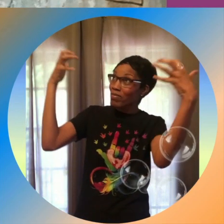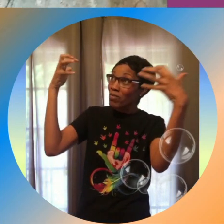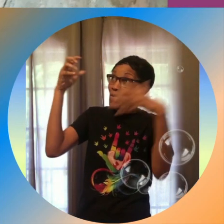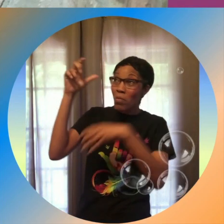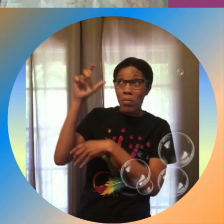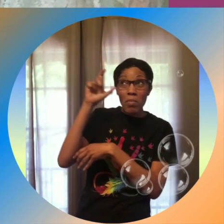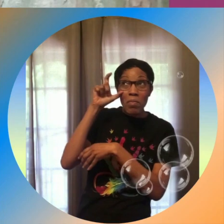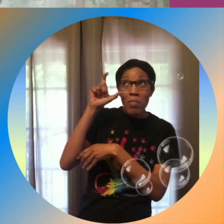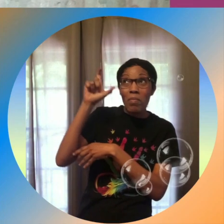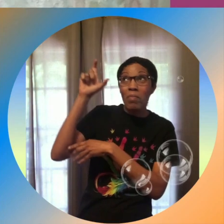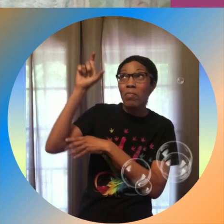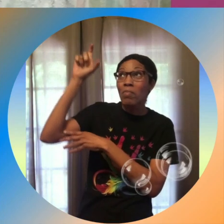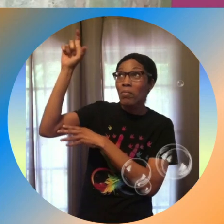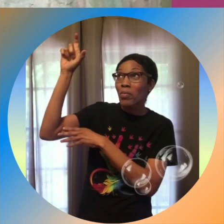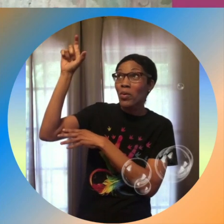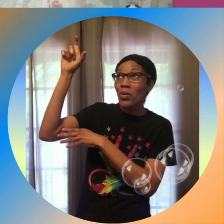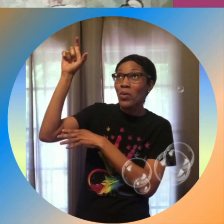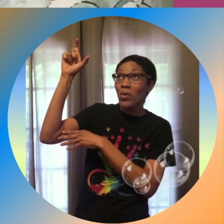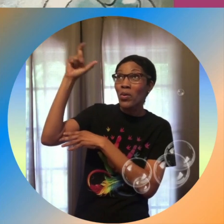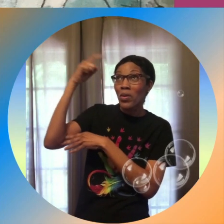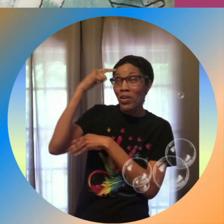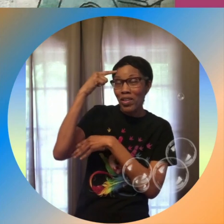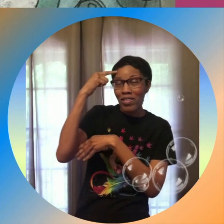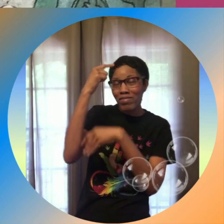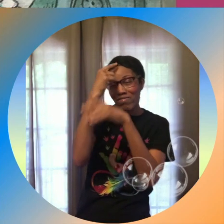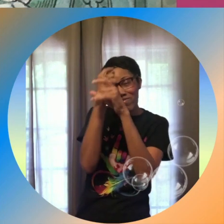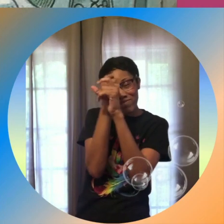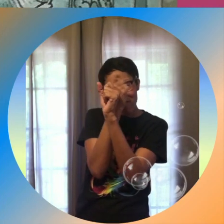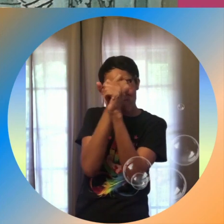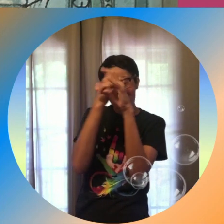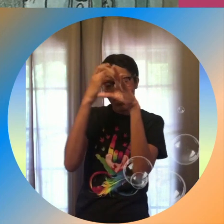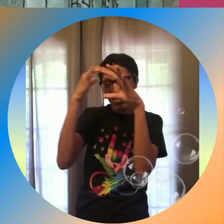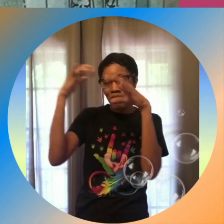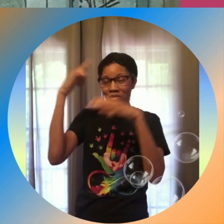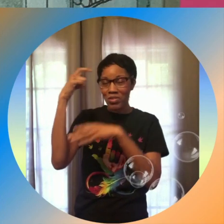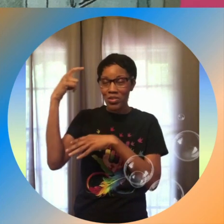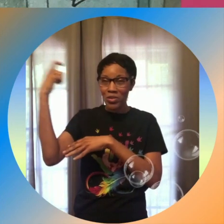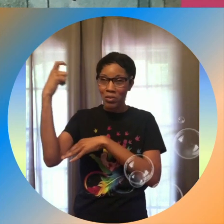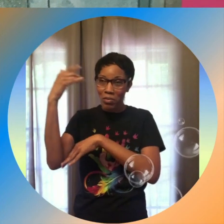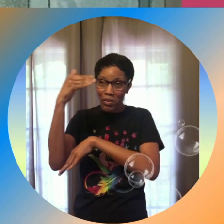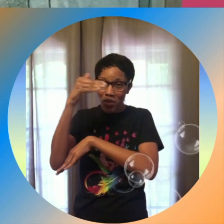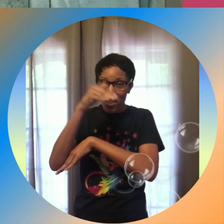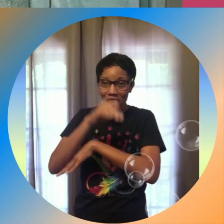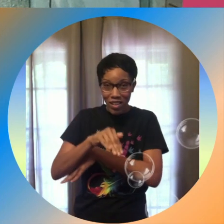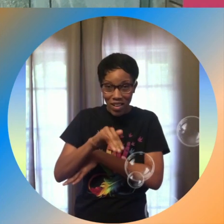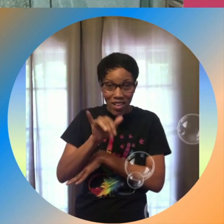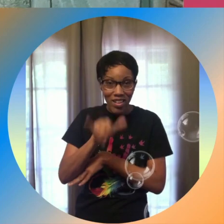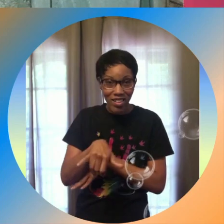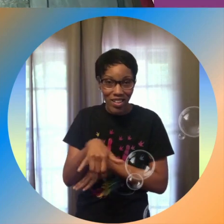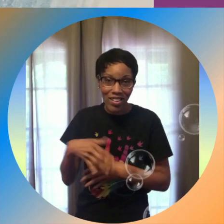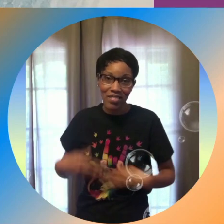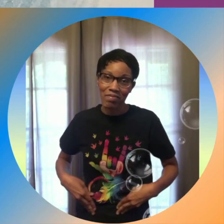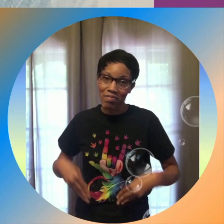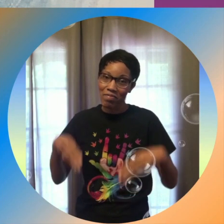moon on my bed and dreams in my head that's what I'll wear tonight